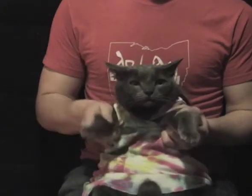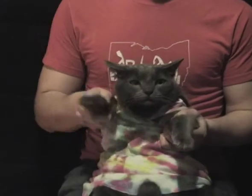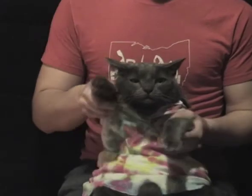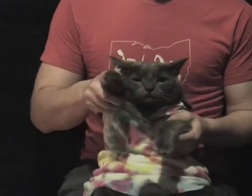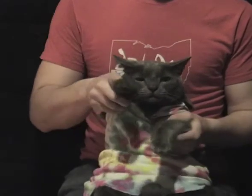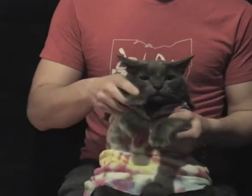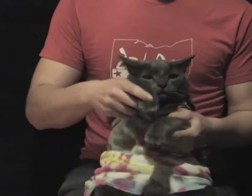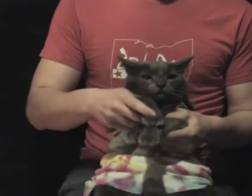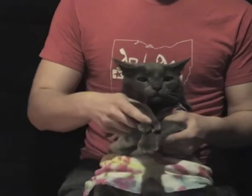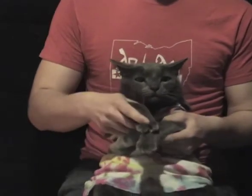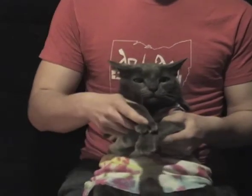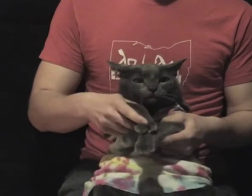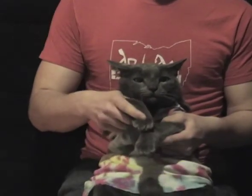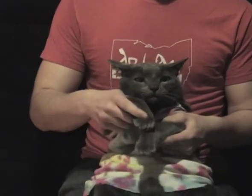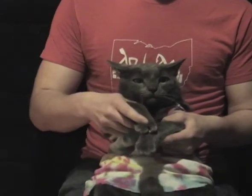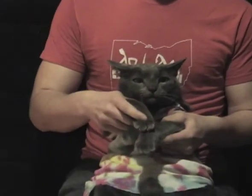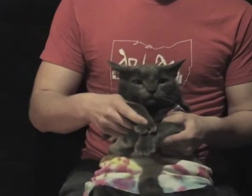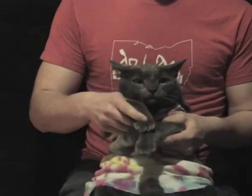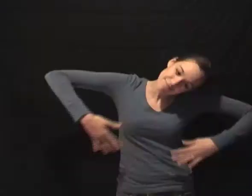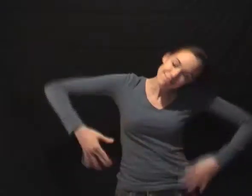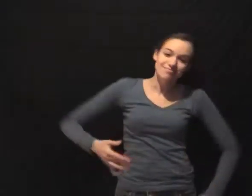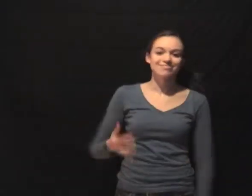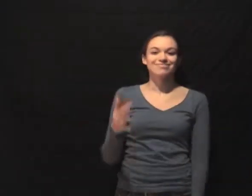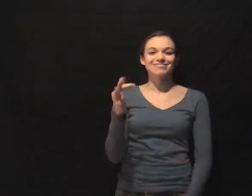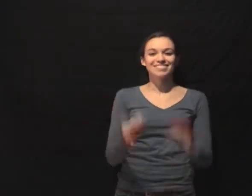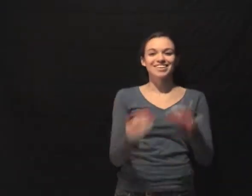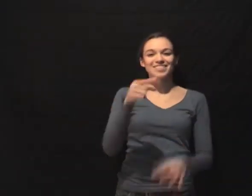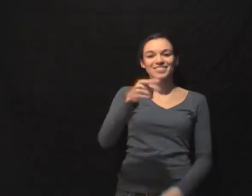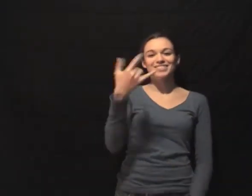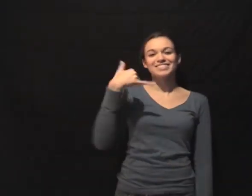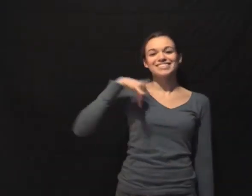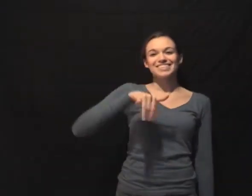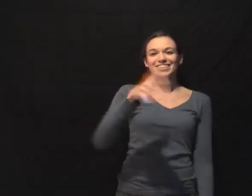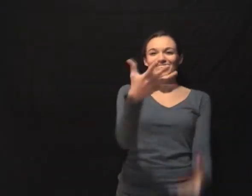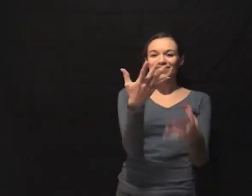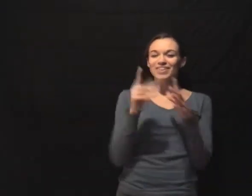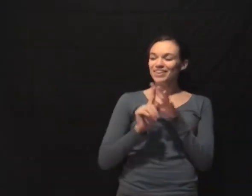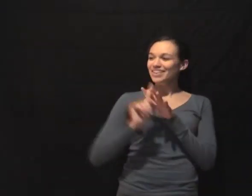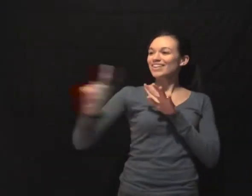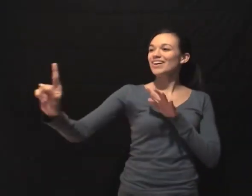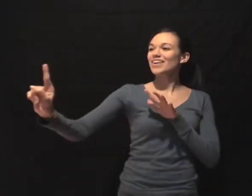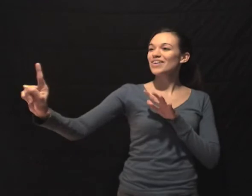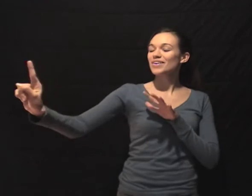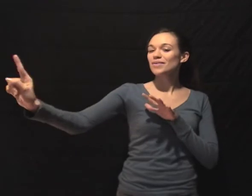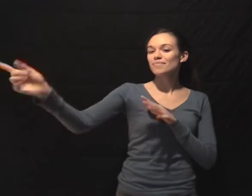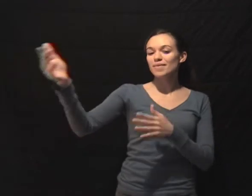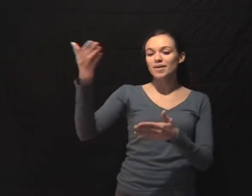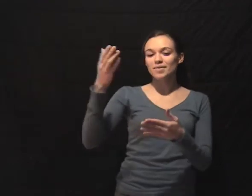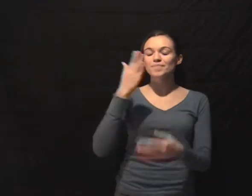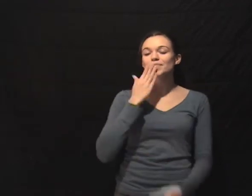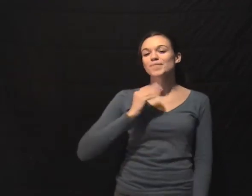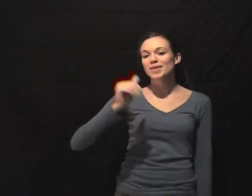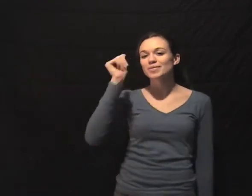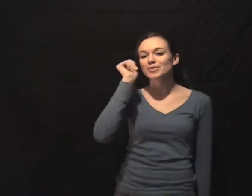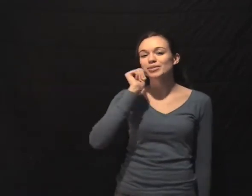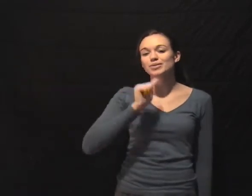So if we are gonna go David won't you